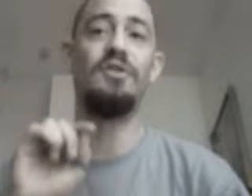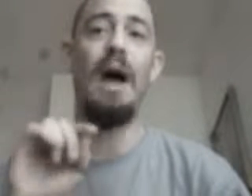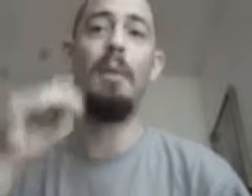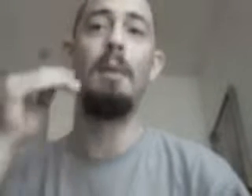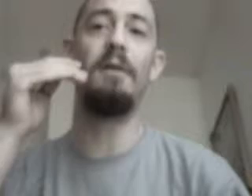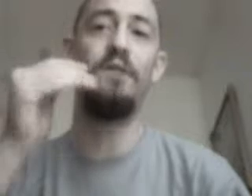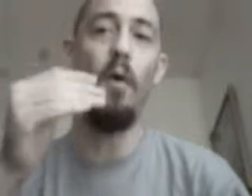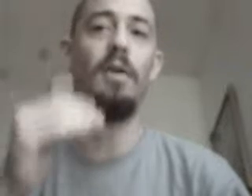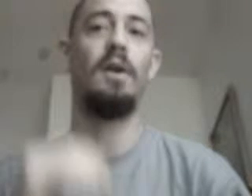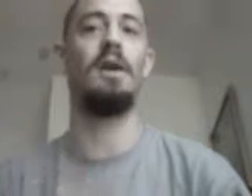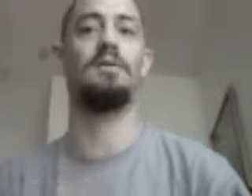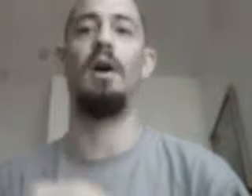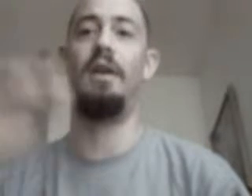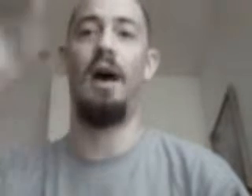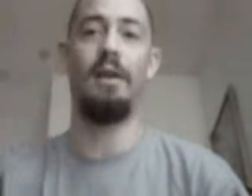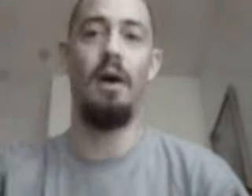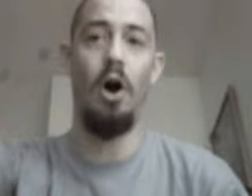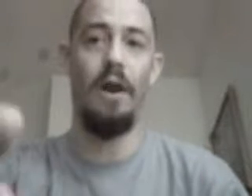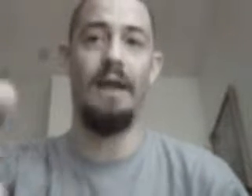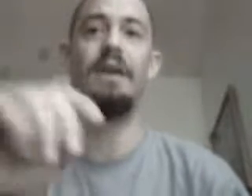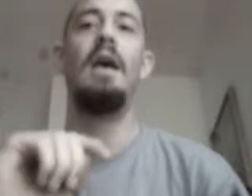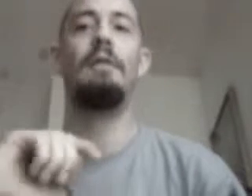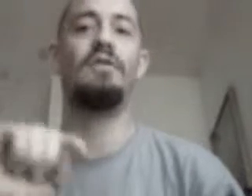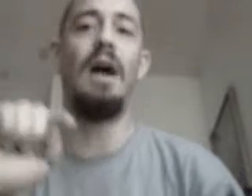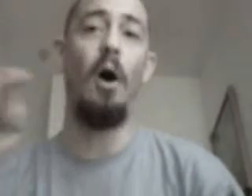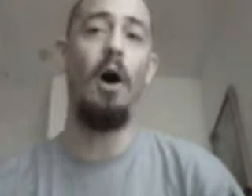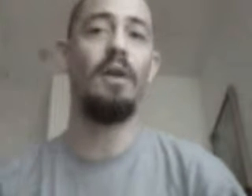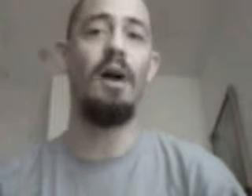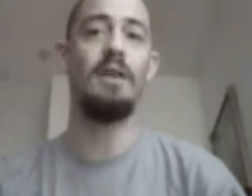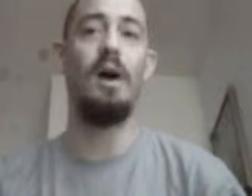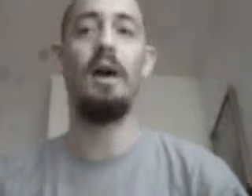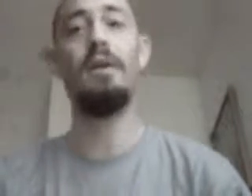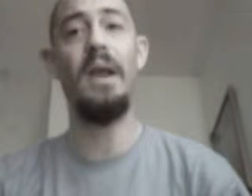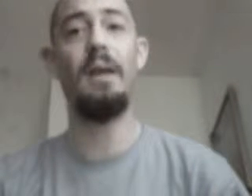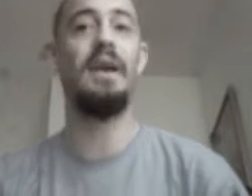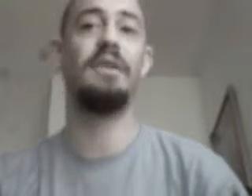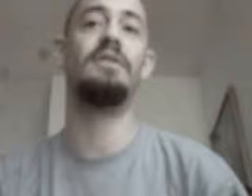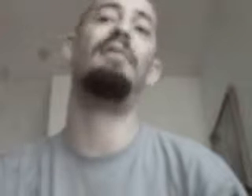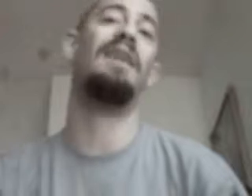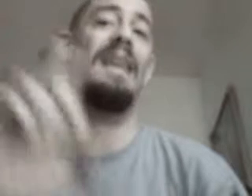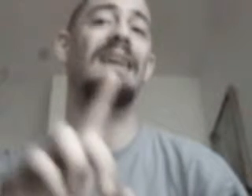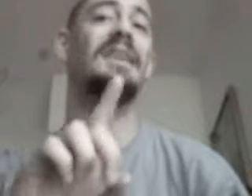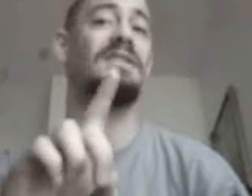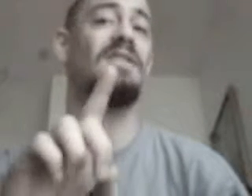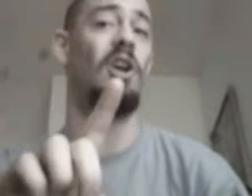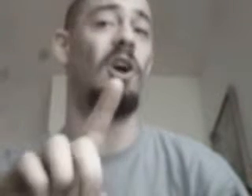stop before the crosswalk, not on it. If you stop on the crosswalk, you're impeding pedestrian traffic and that's against the law.